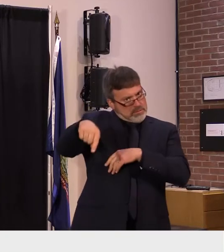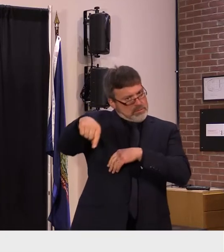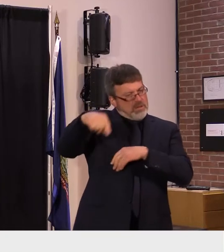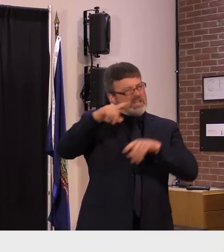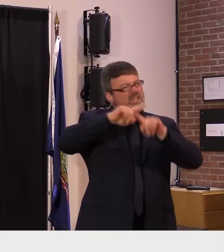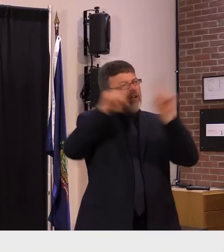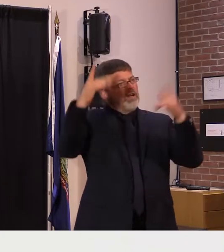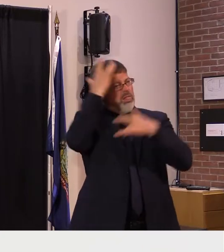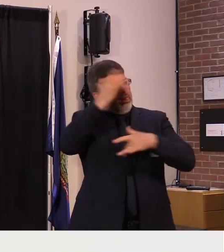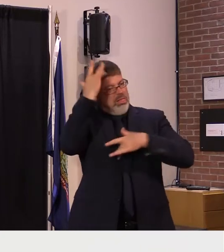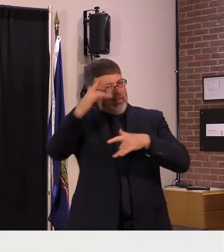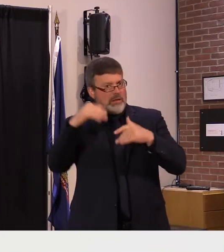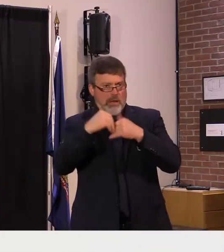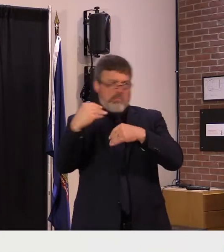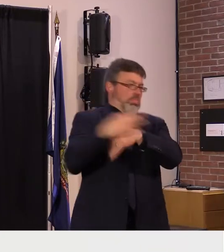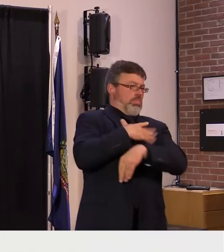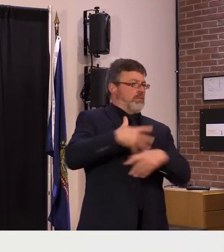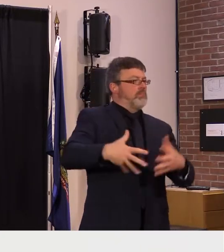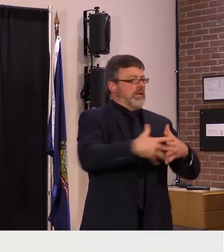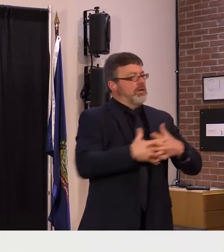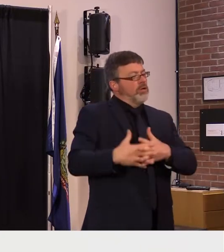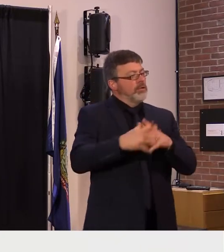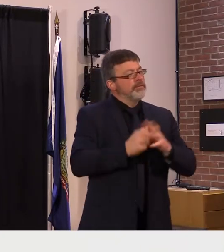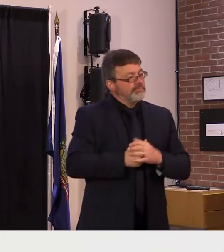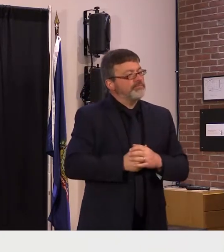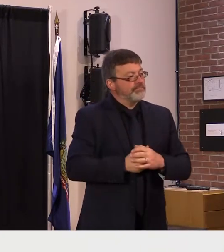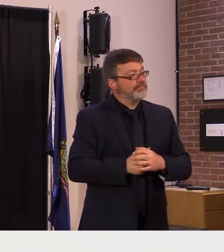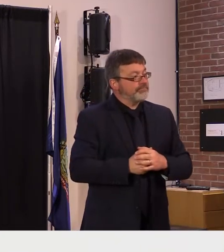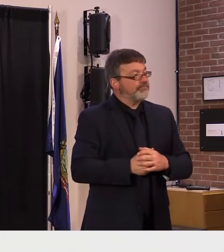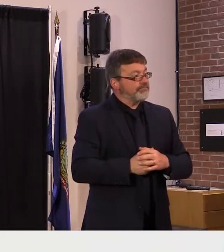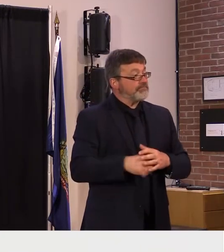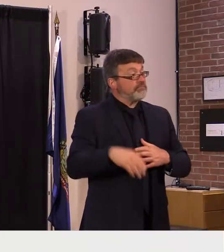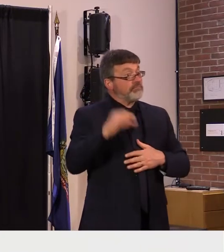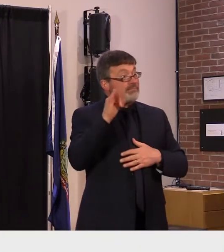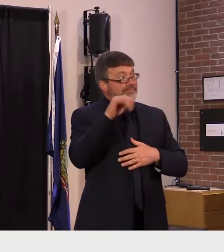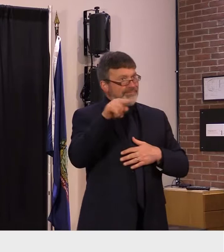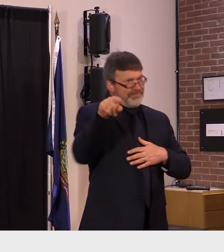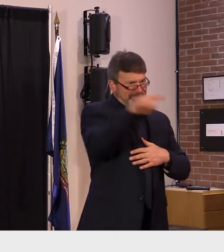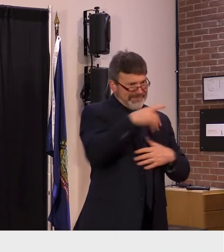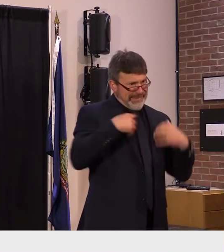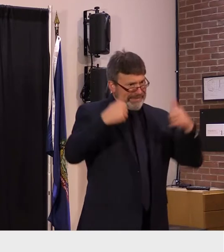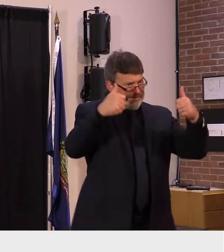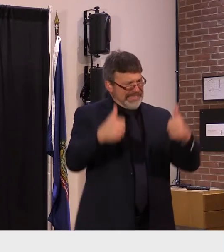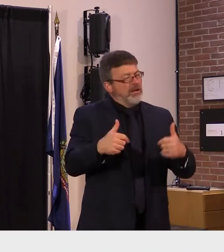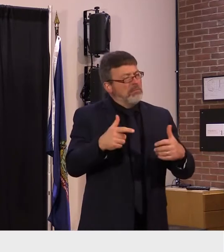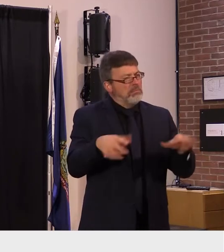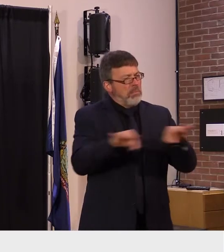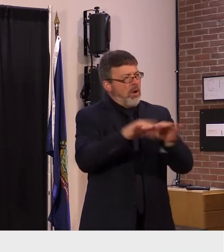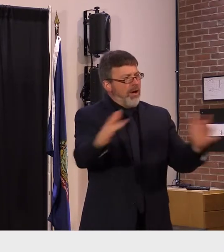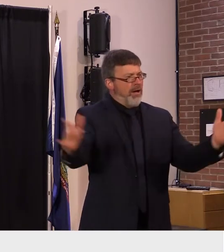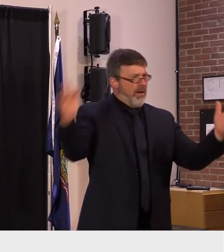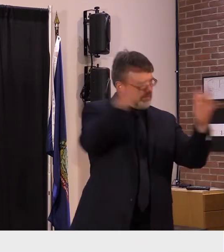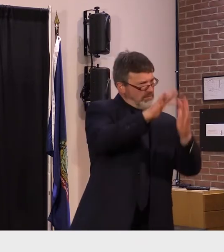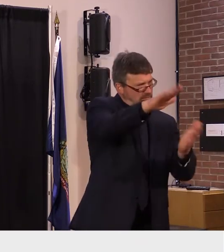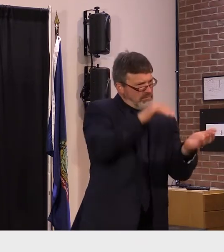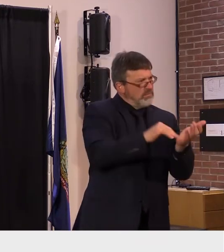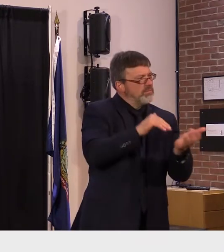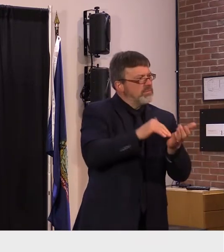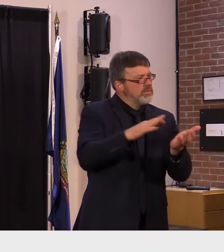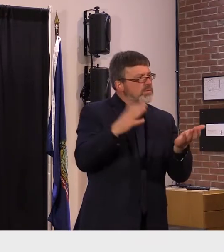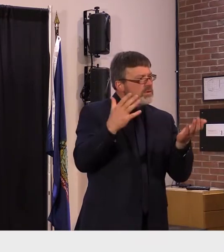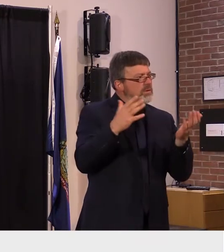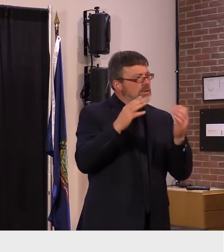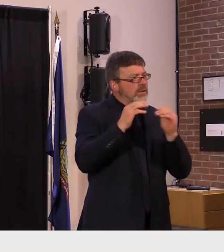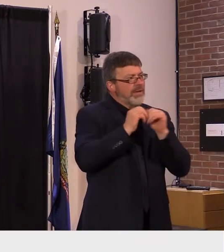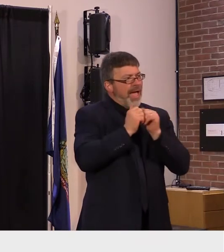serious outcome from covid19 reach out to your health care provider as soon as you can so you can be connected to the